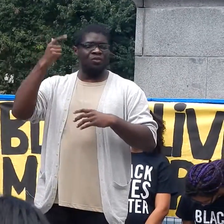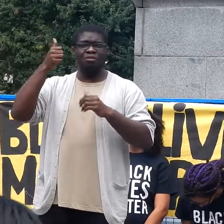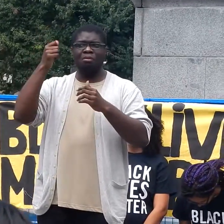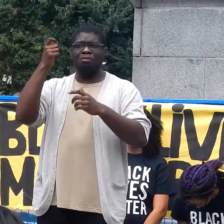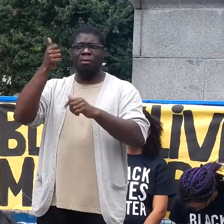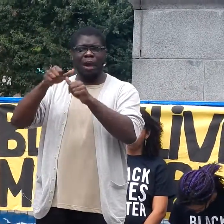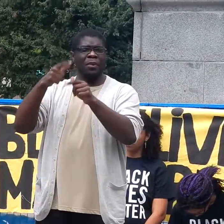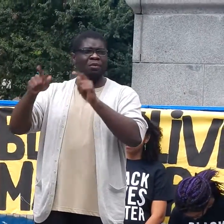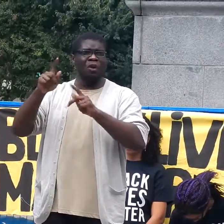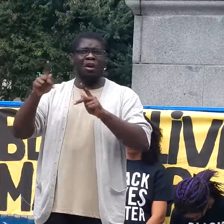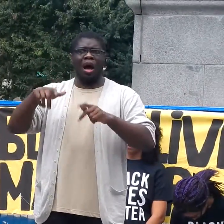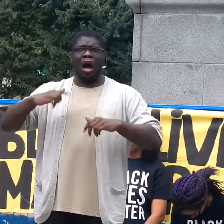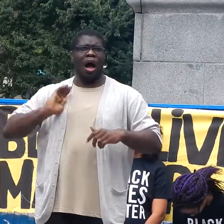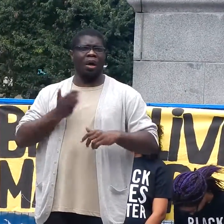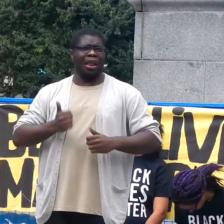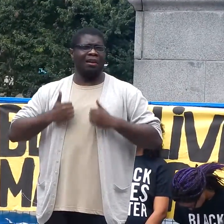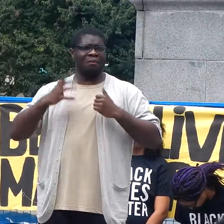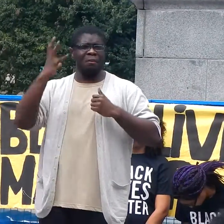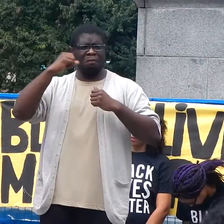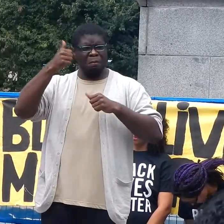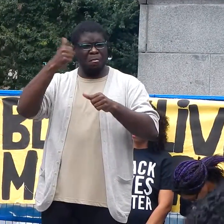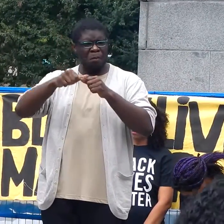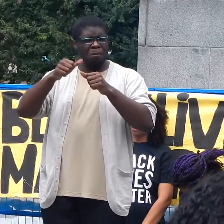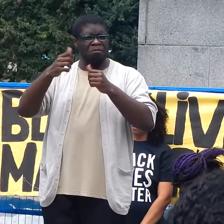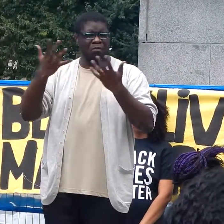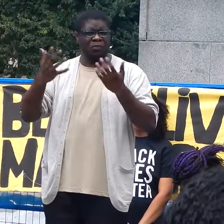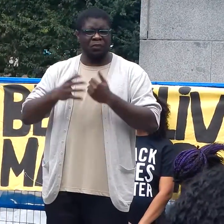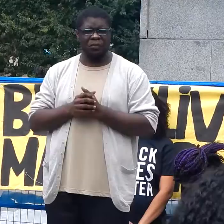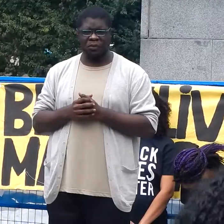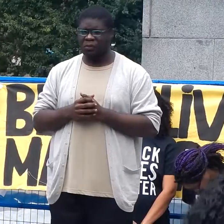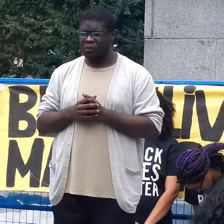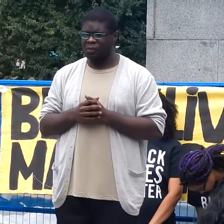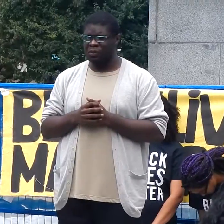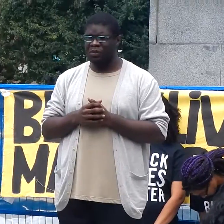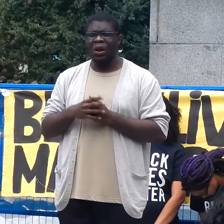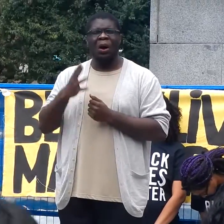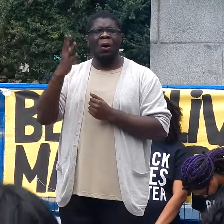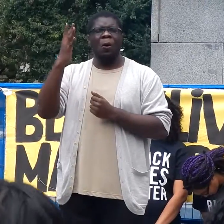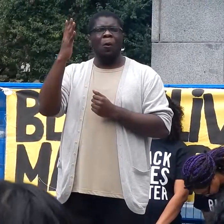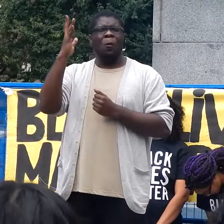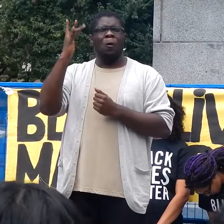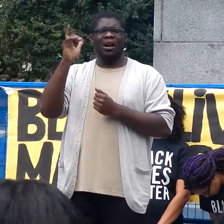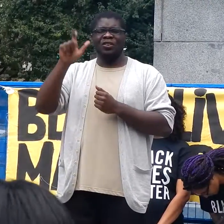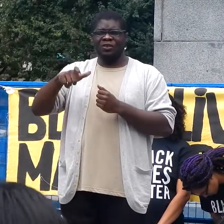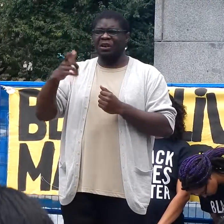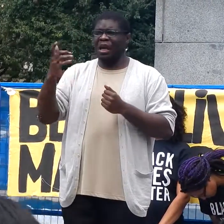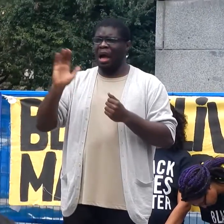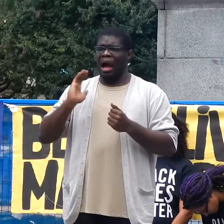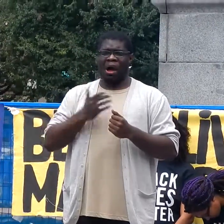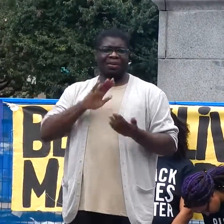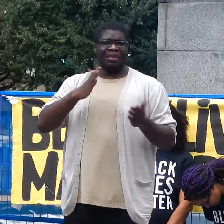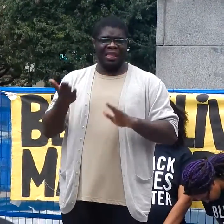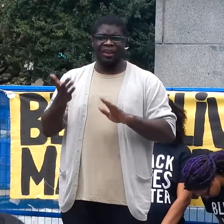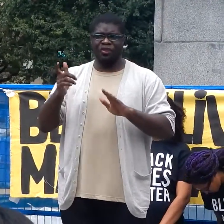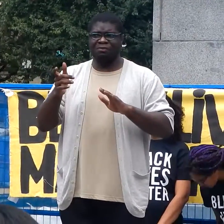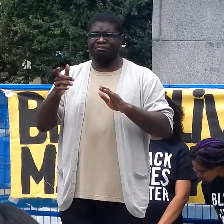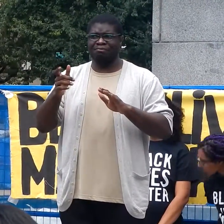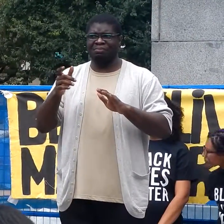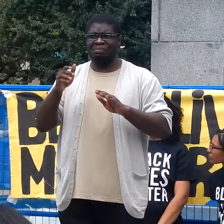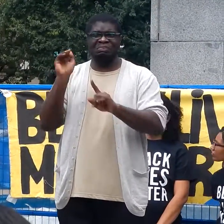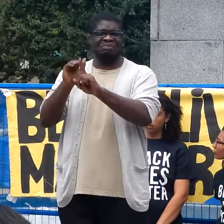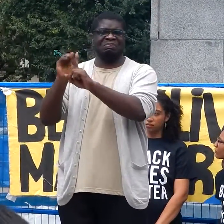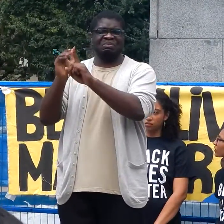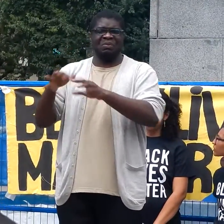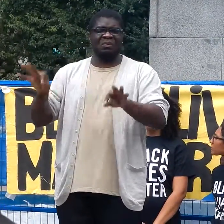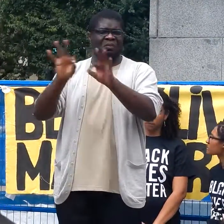miles from here for people to commit to anti-blackness in this city why does it take the death of us for us to be valued in life why must